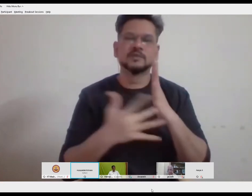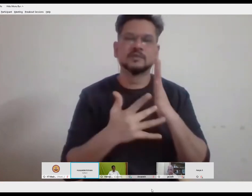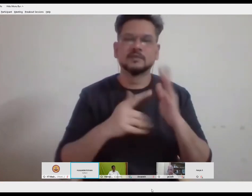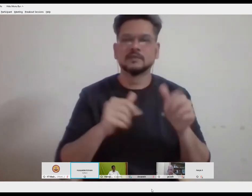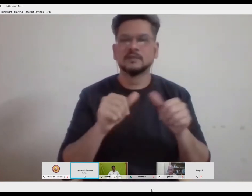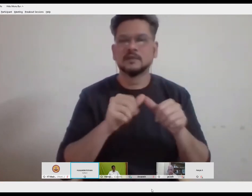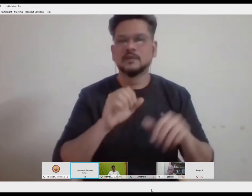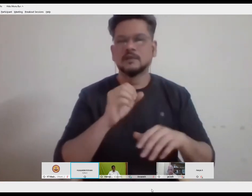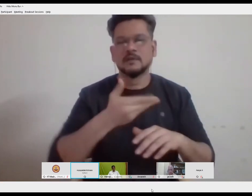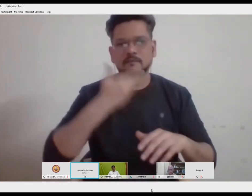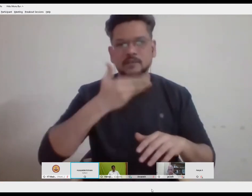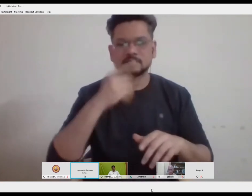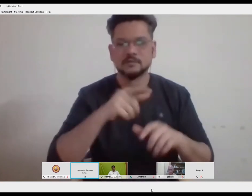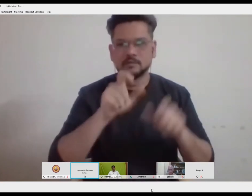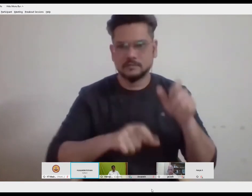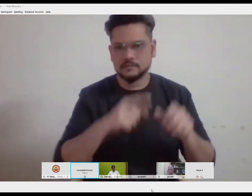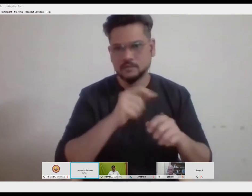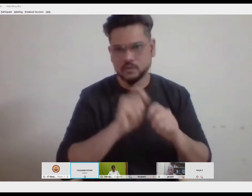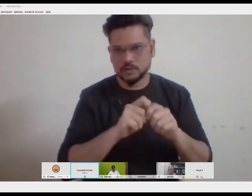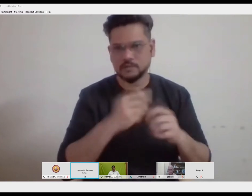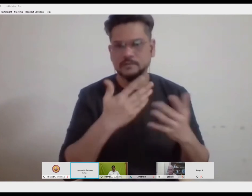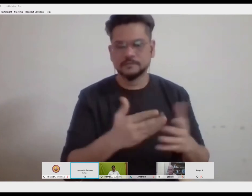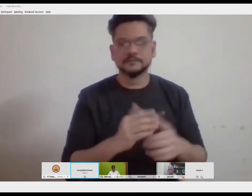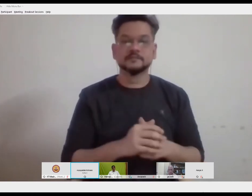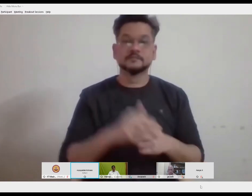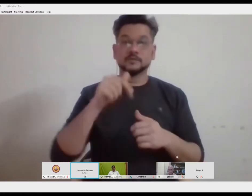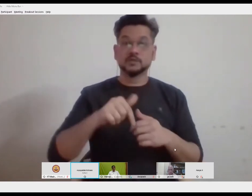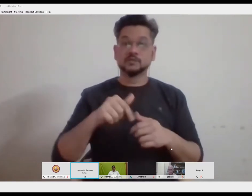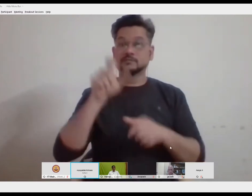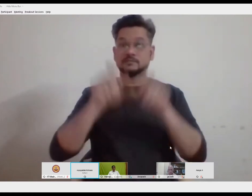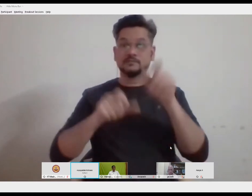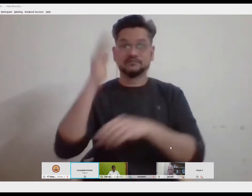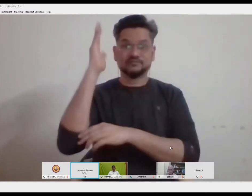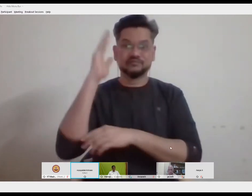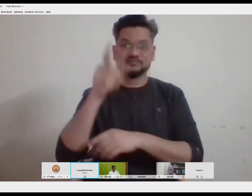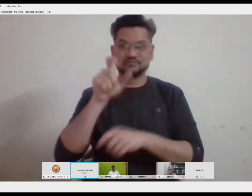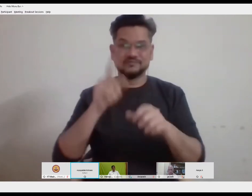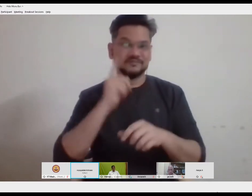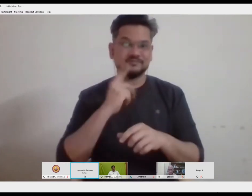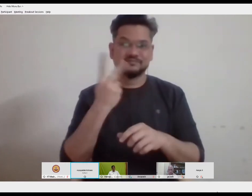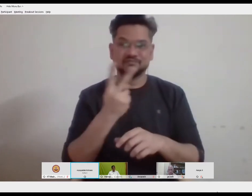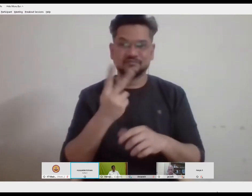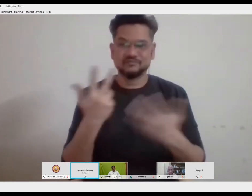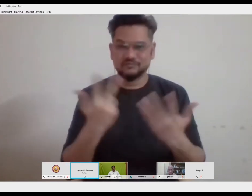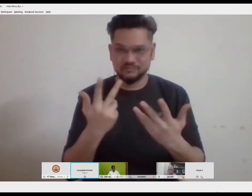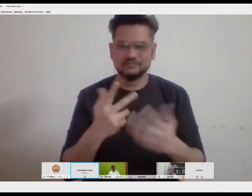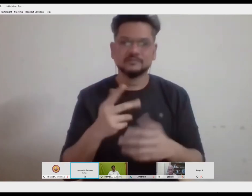to introduce today's presenters we've got Mr Gopalakrishnan Venkatraman